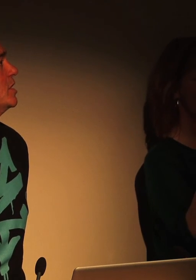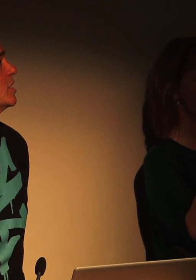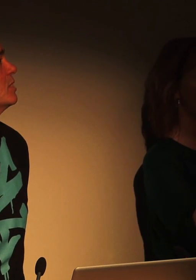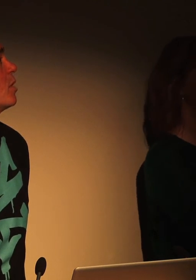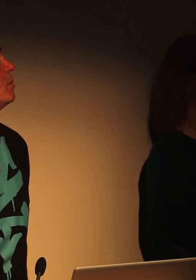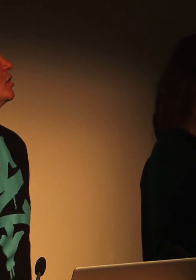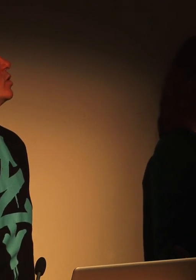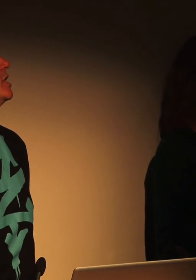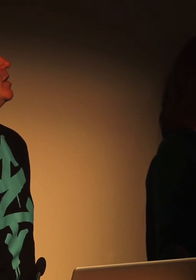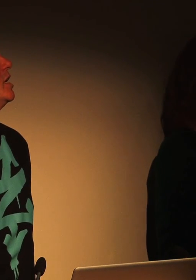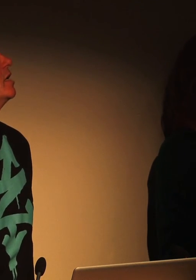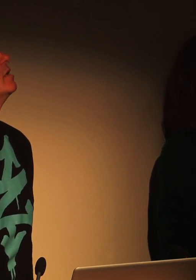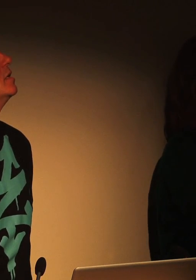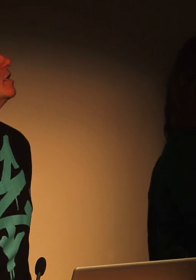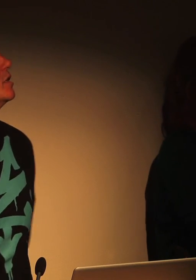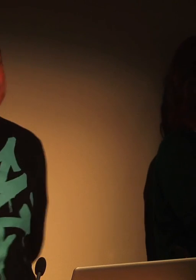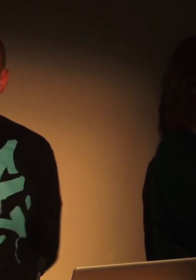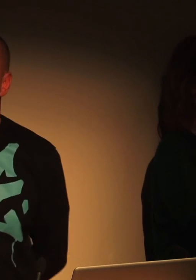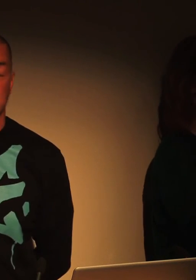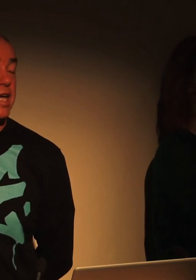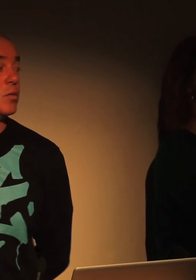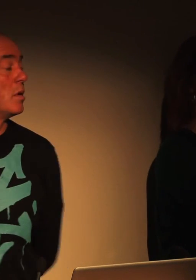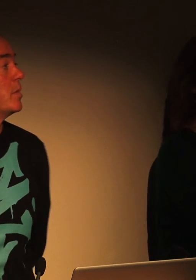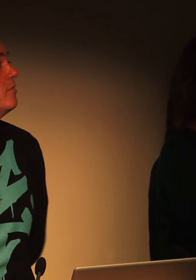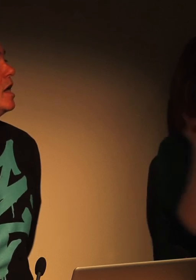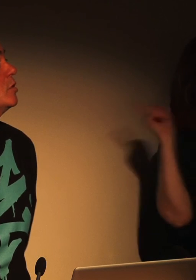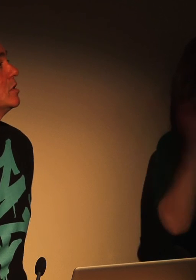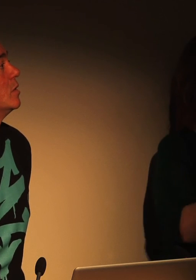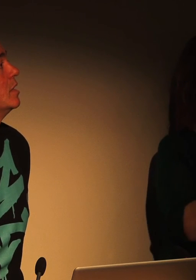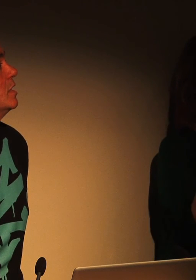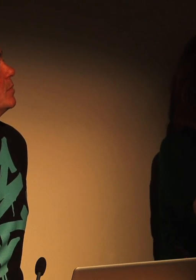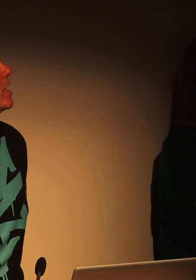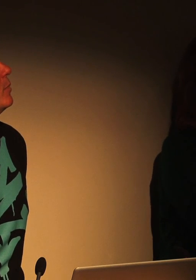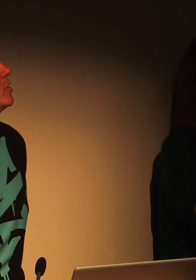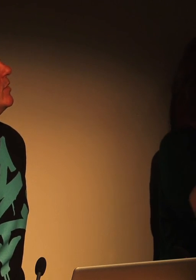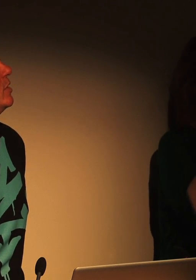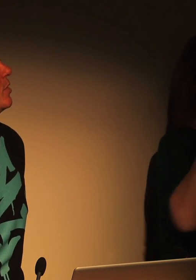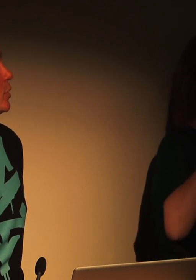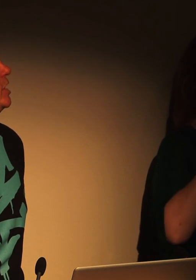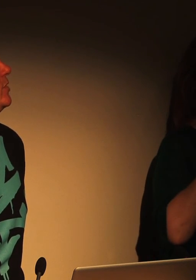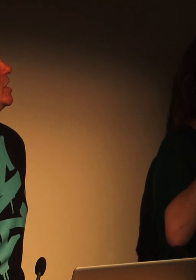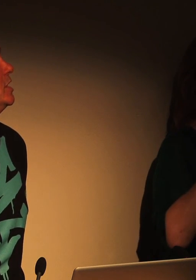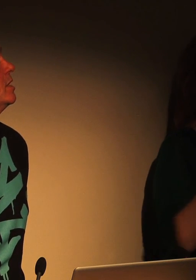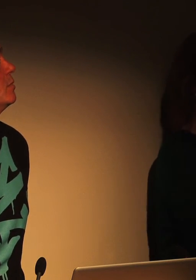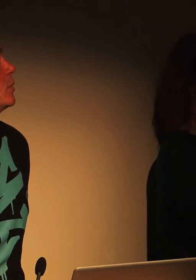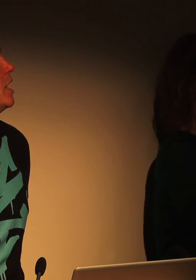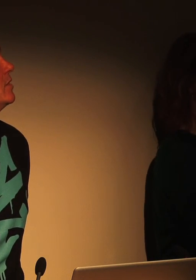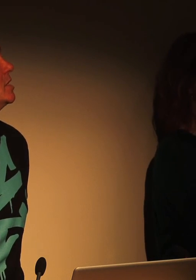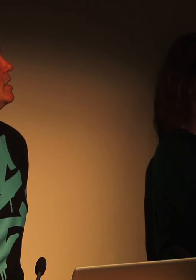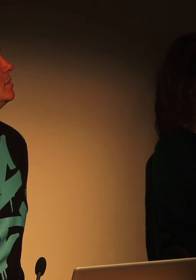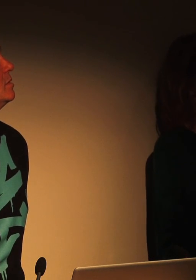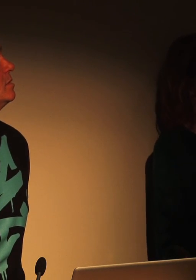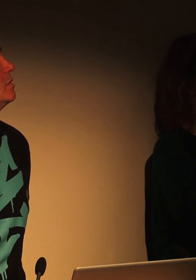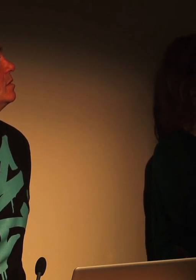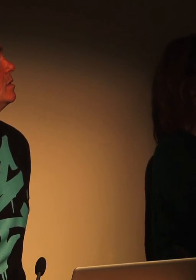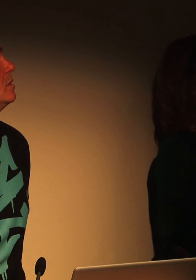domestically probably towards the end of the year. So this film you're seeing here will probably be available to pick up on 3D DVD probably later